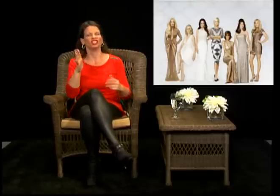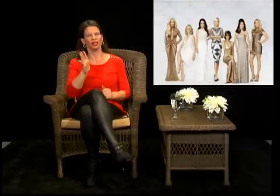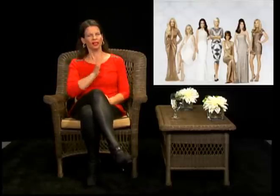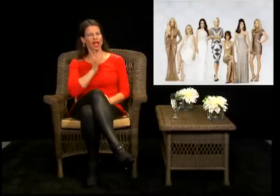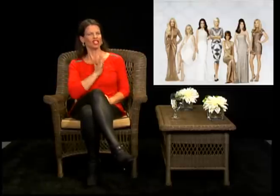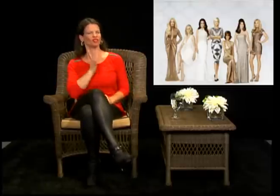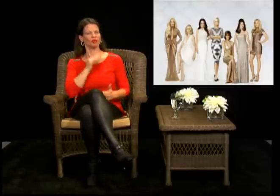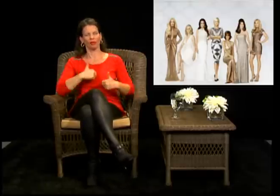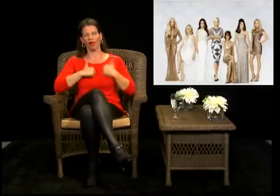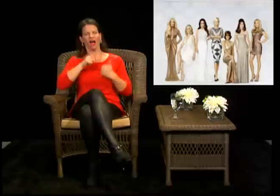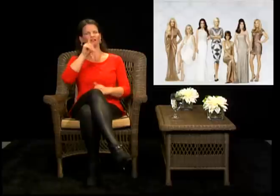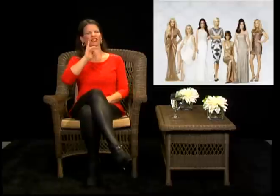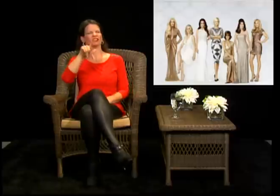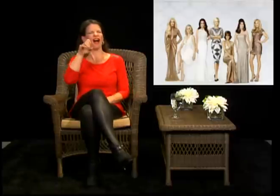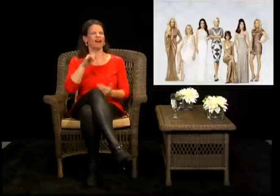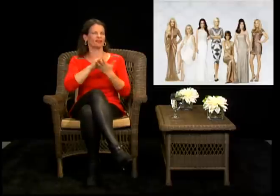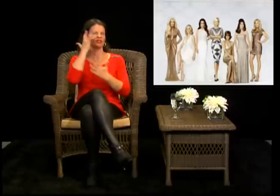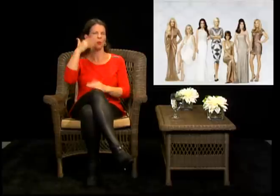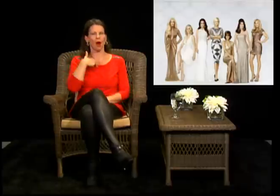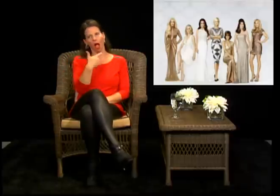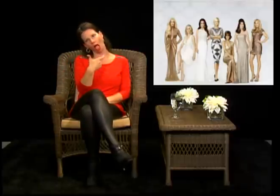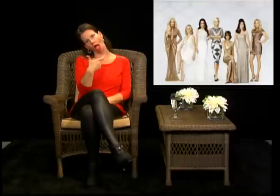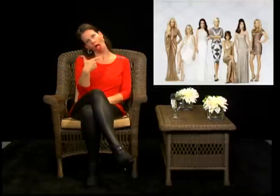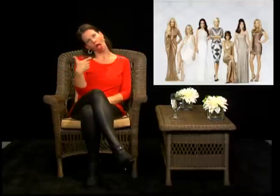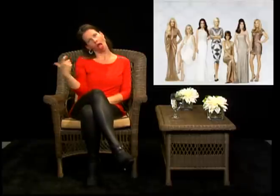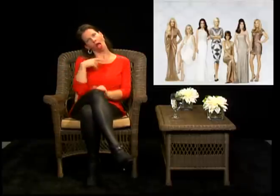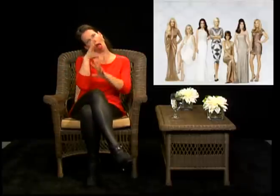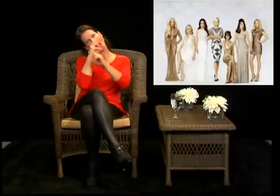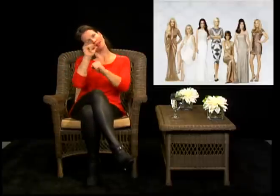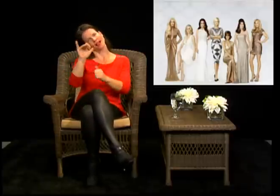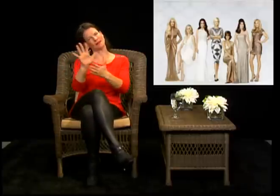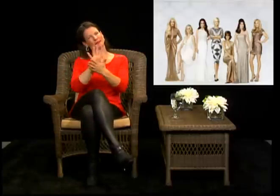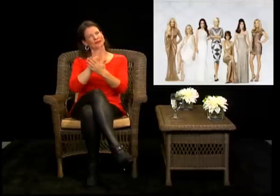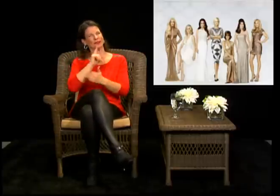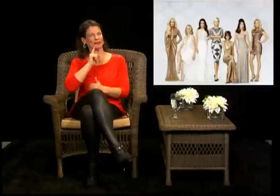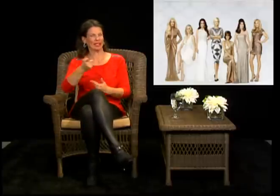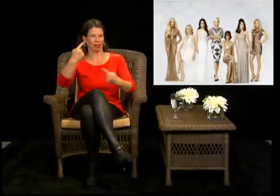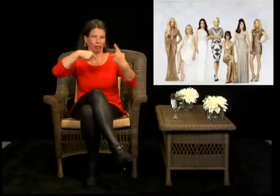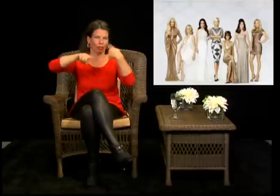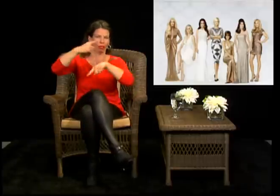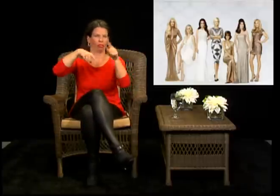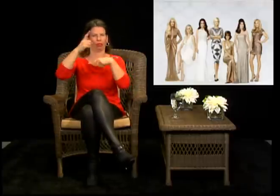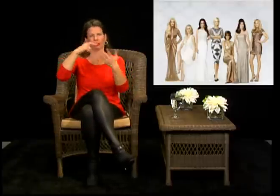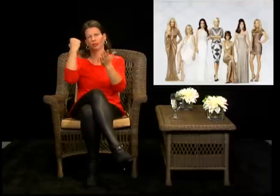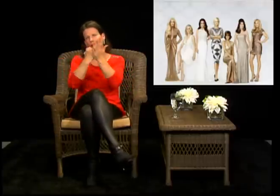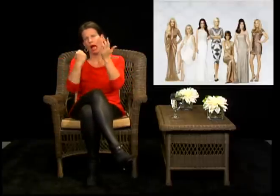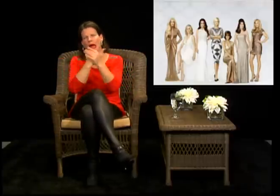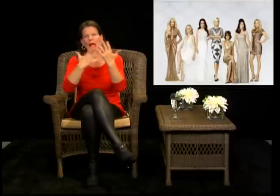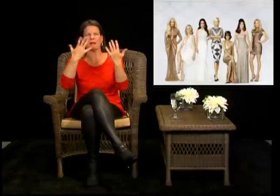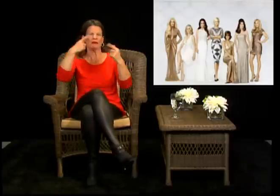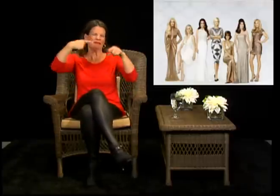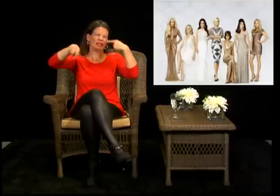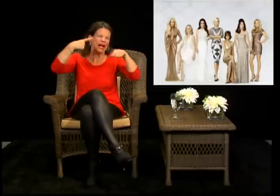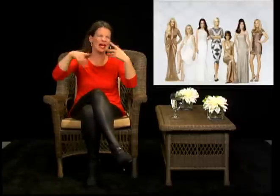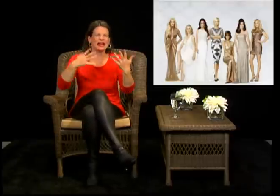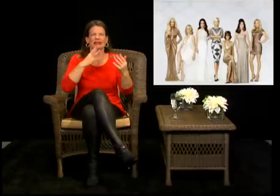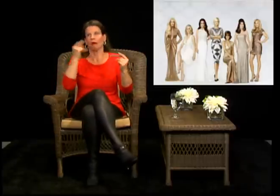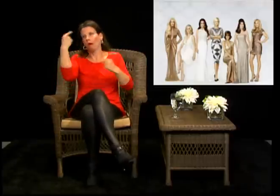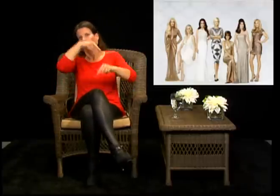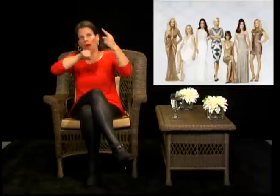franchises. Um, I love their luxurious lifestyle. That's why I think I'm so into the show because